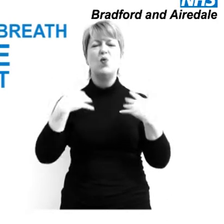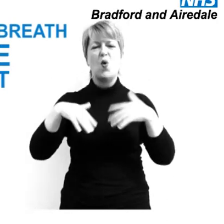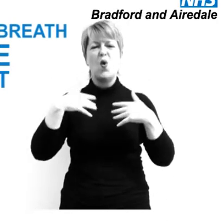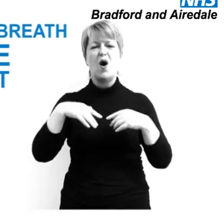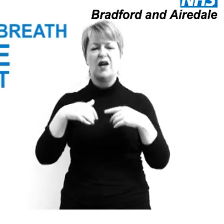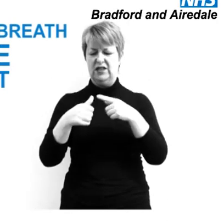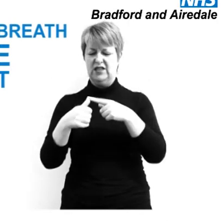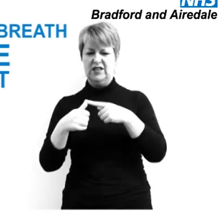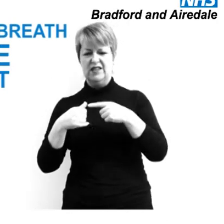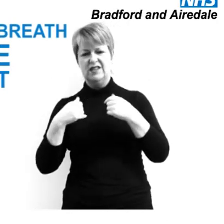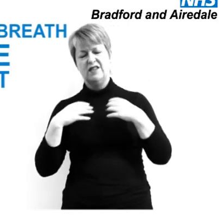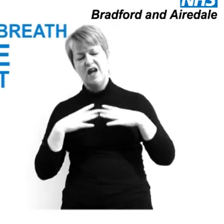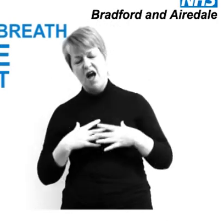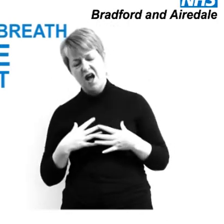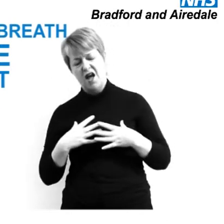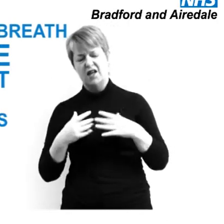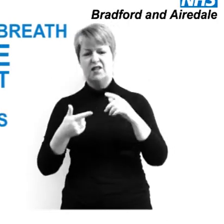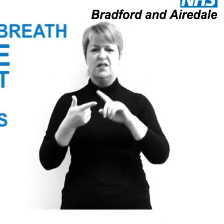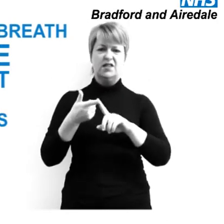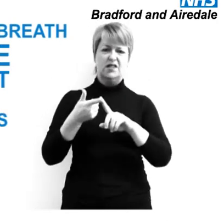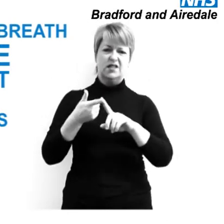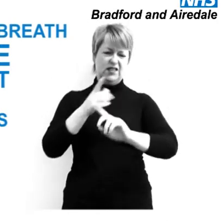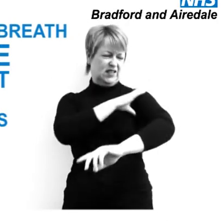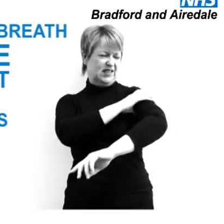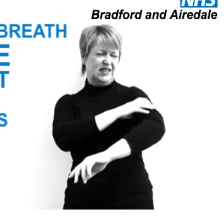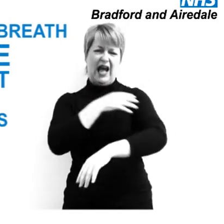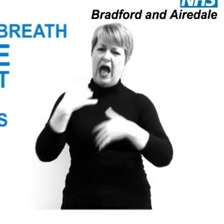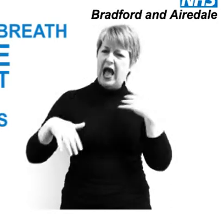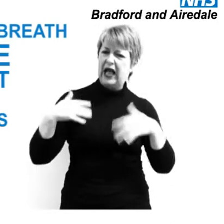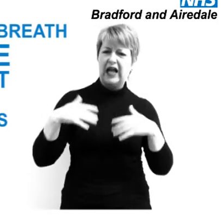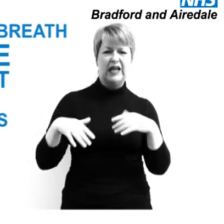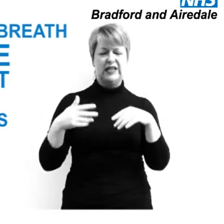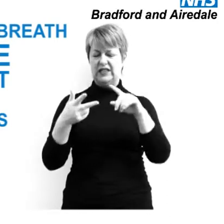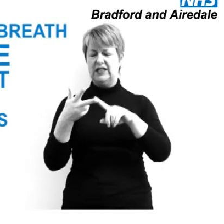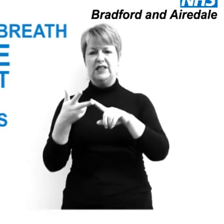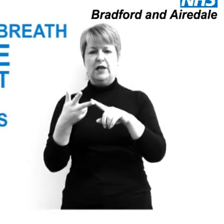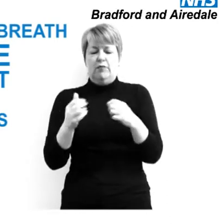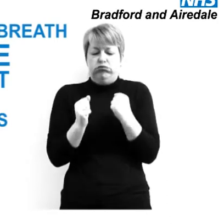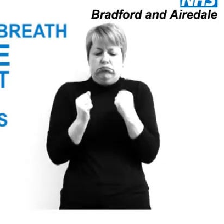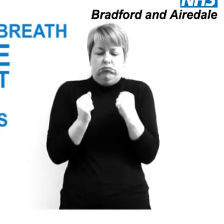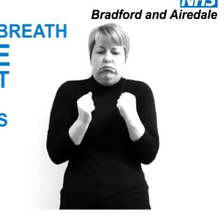being tired, aching muscles, chills,